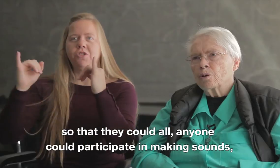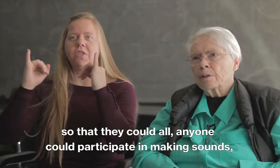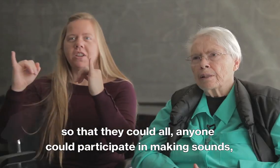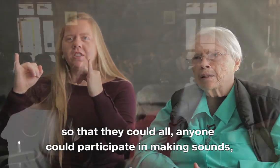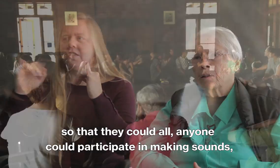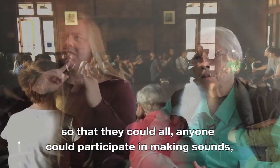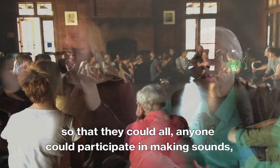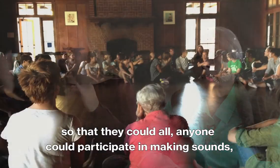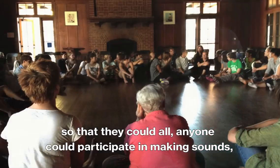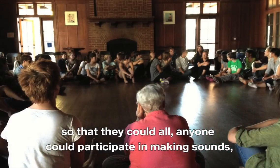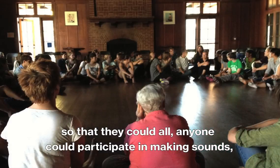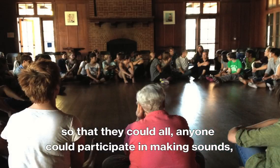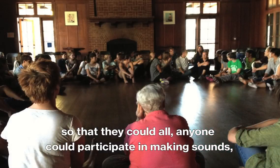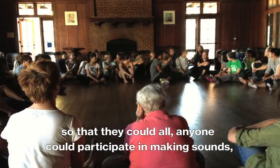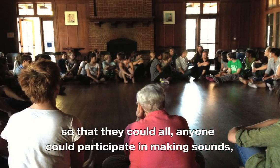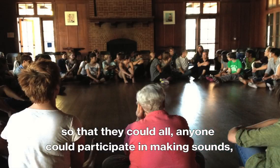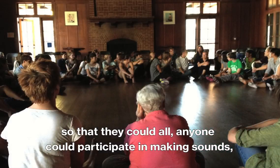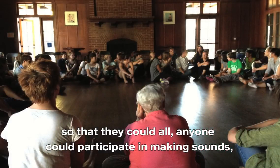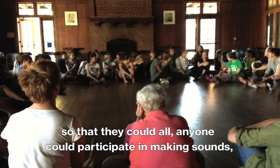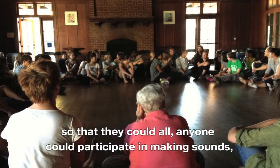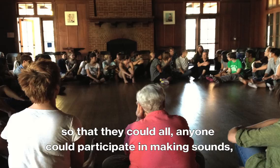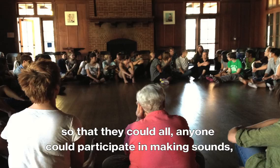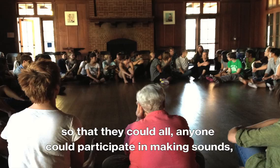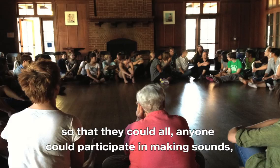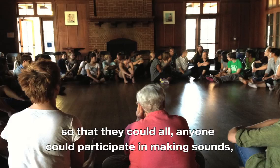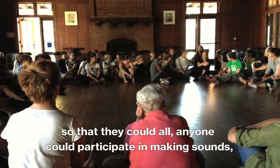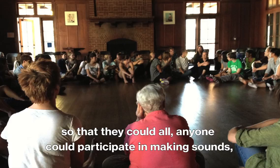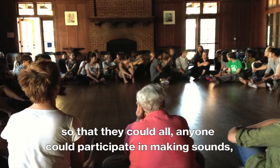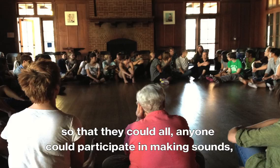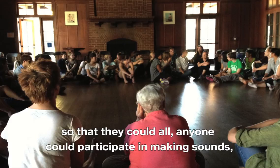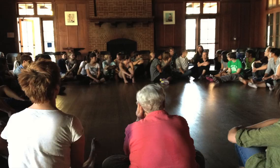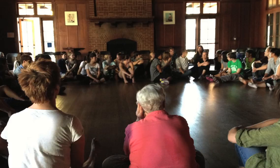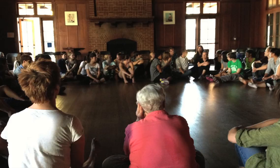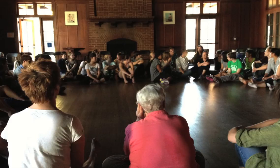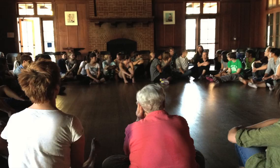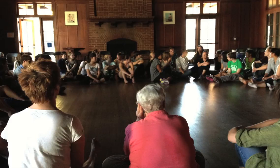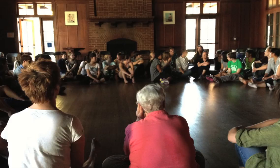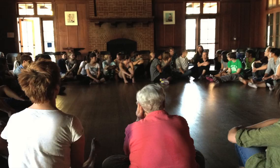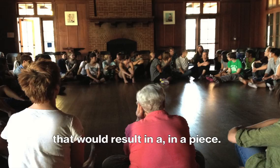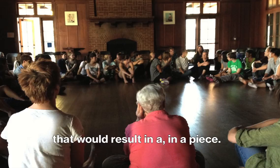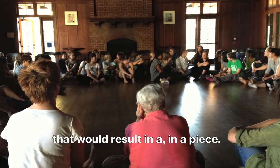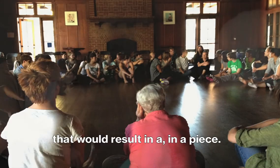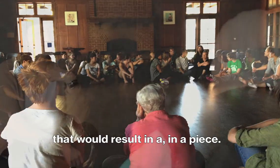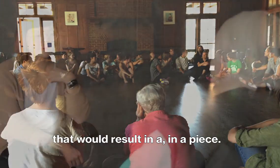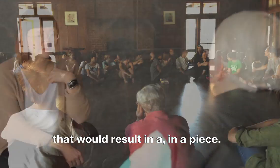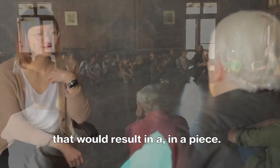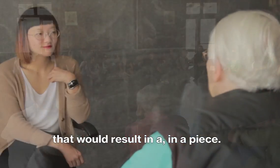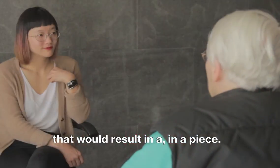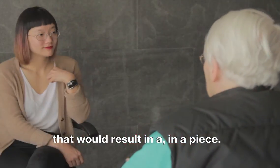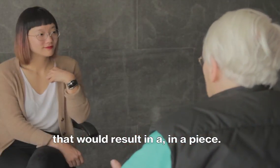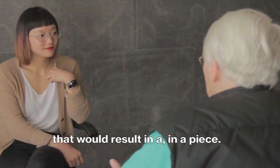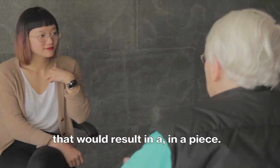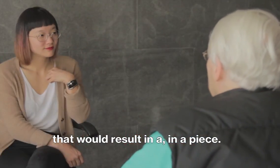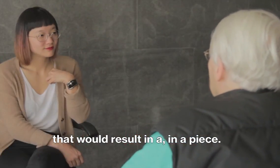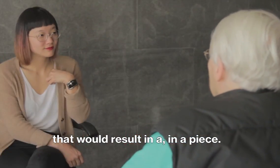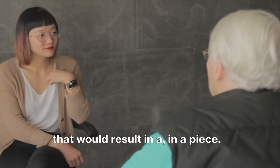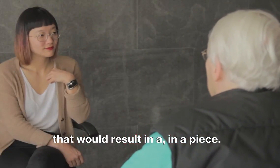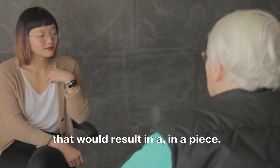that they could all, anyone could participate in making sounds that would result in a